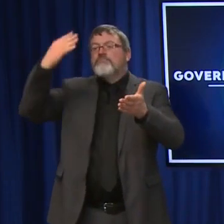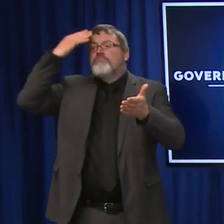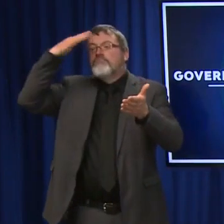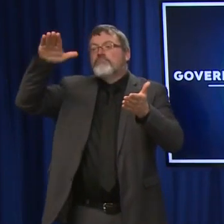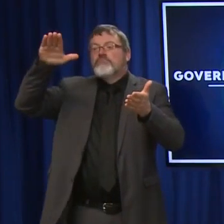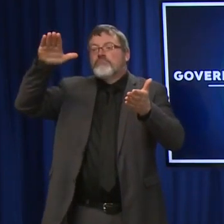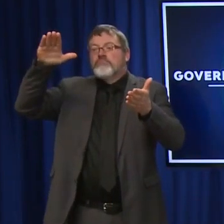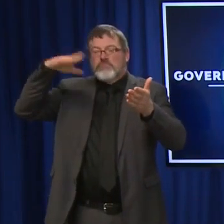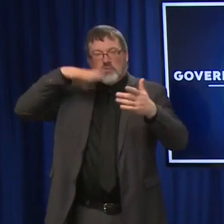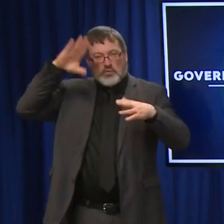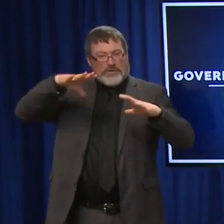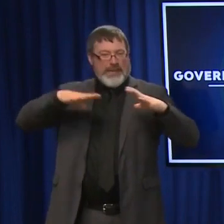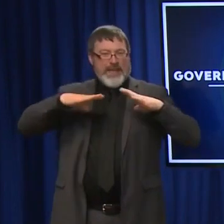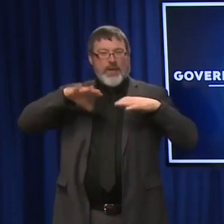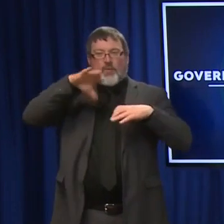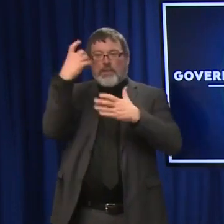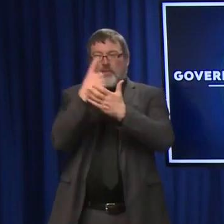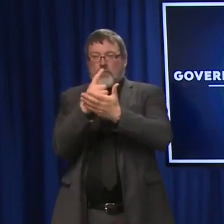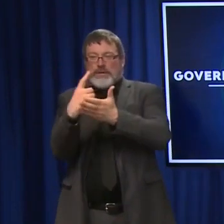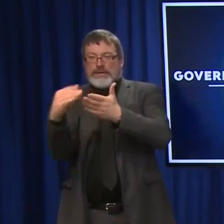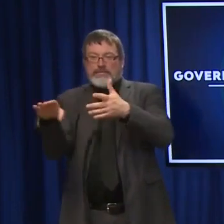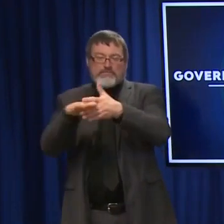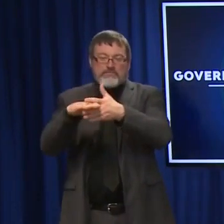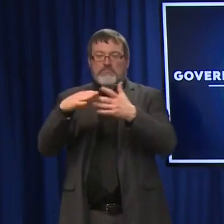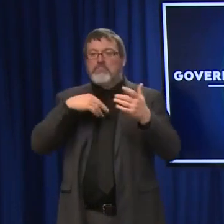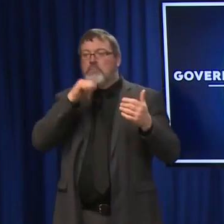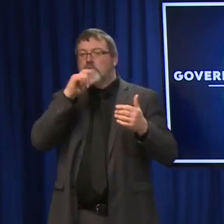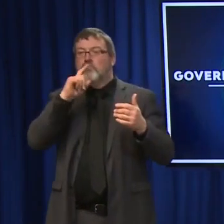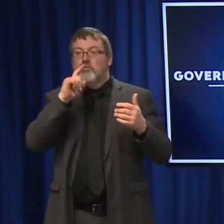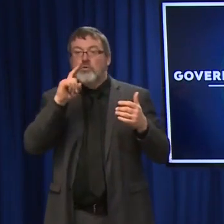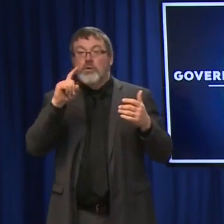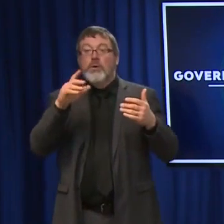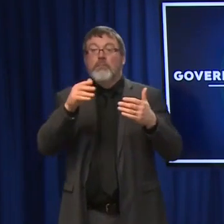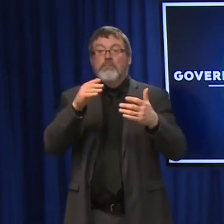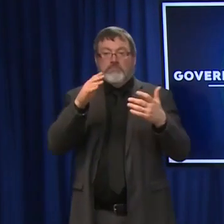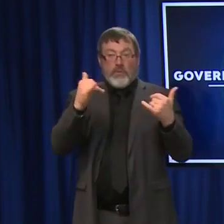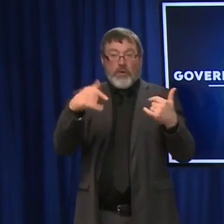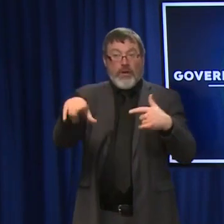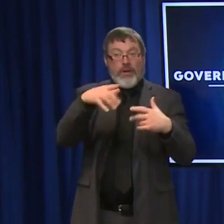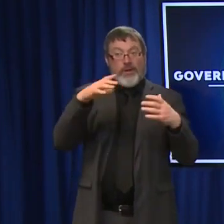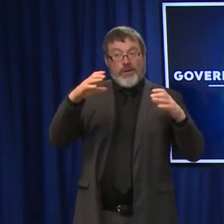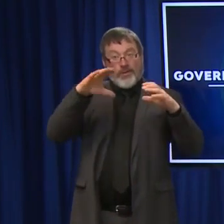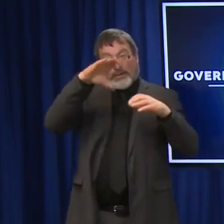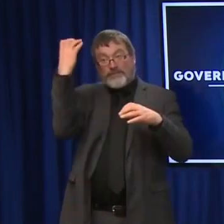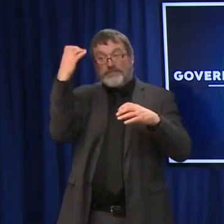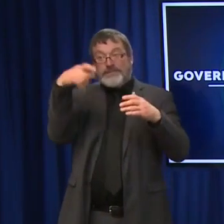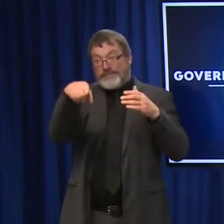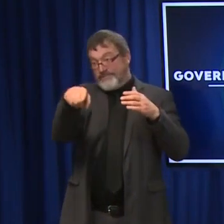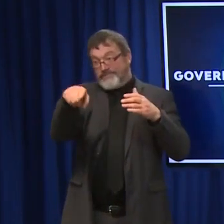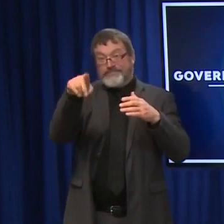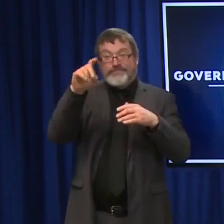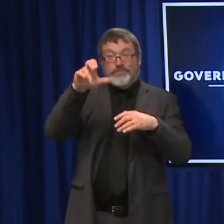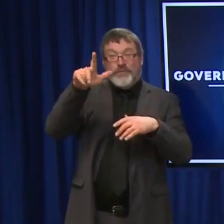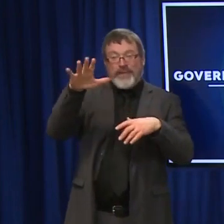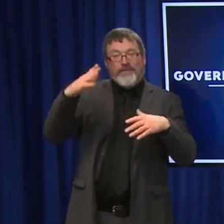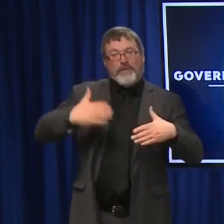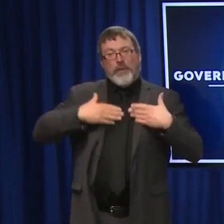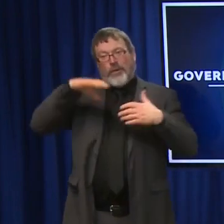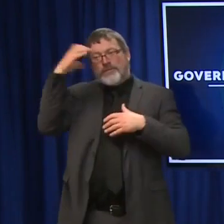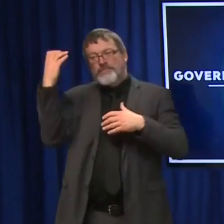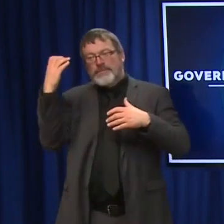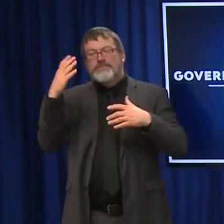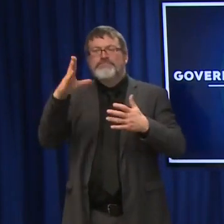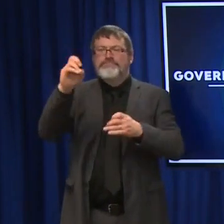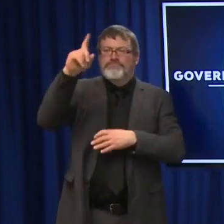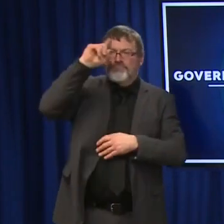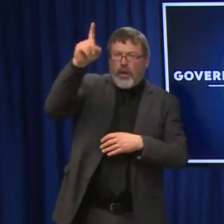holidays and all that, but one way or the other, Christmas is here. For those who are celebrating Christmas, we want everyone to have a very Merry Christmas. Be smart, be safe,